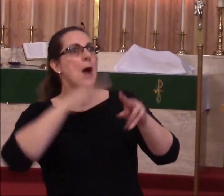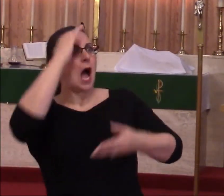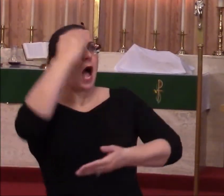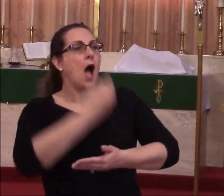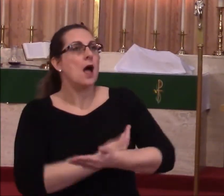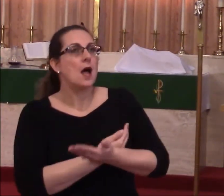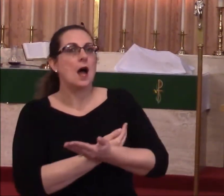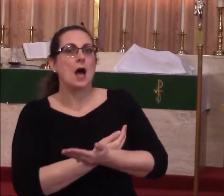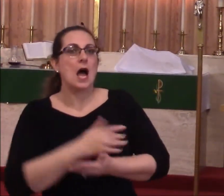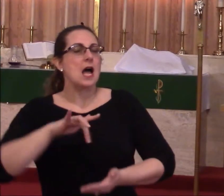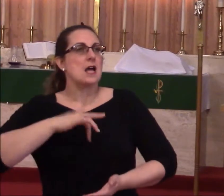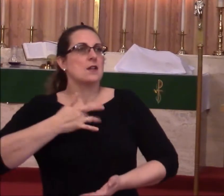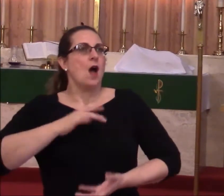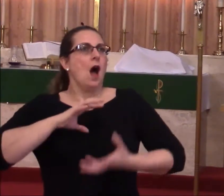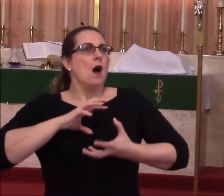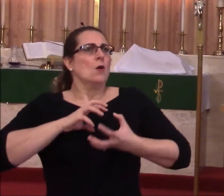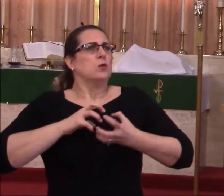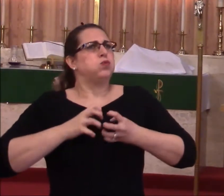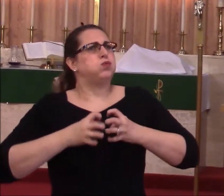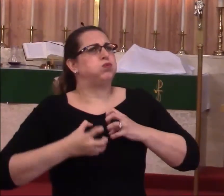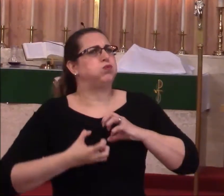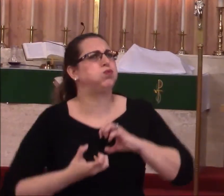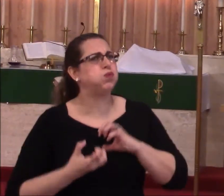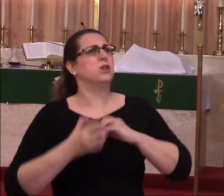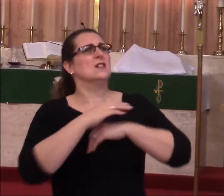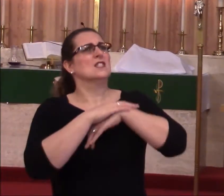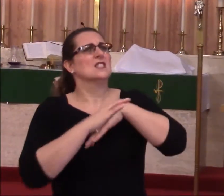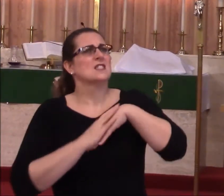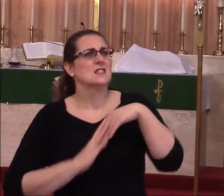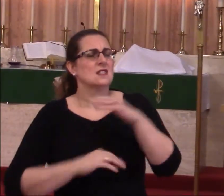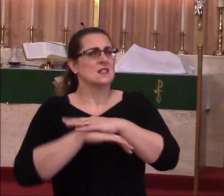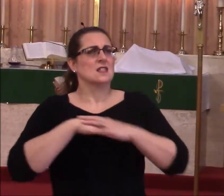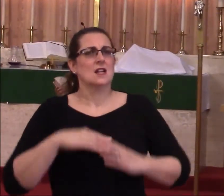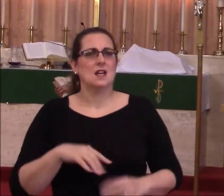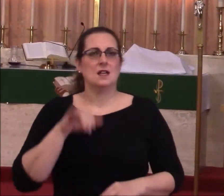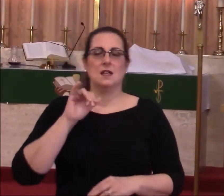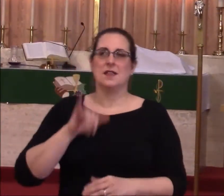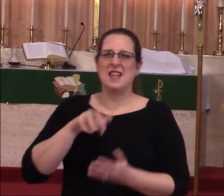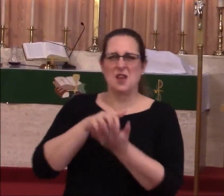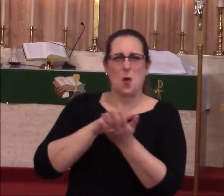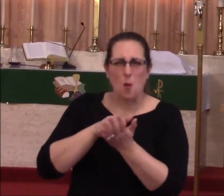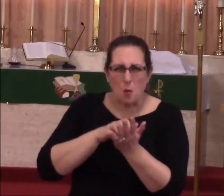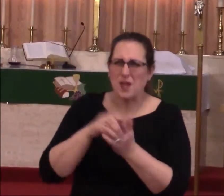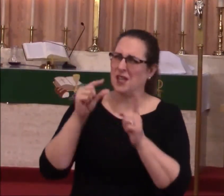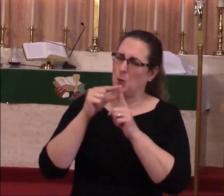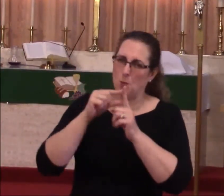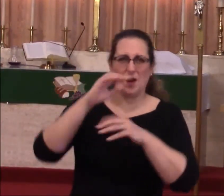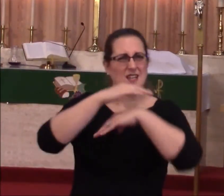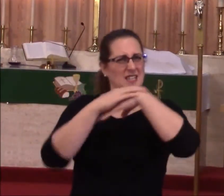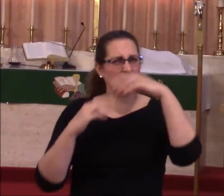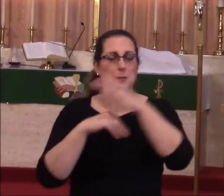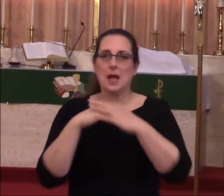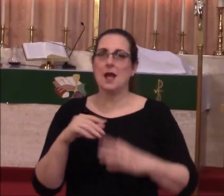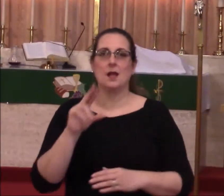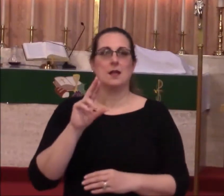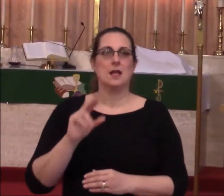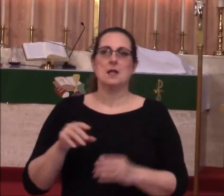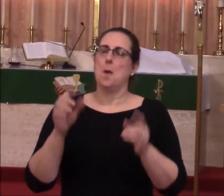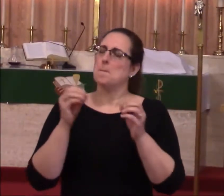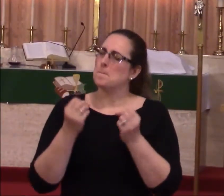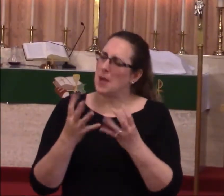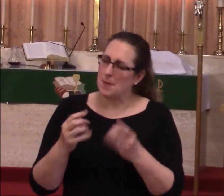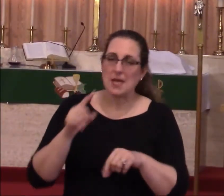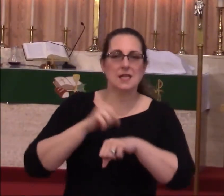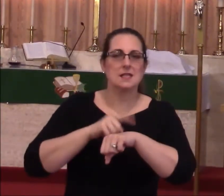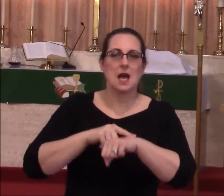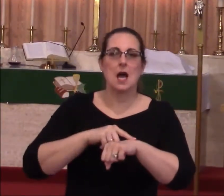and it says felt compassion. What a weak-sounding thing, Pastor Daniels. And I have mentioned this word many times. It's that